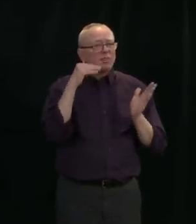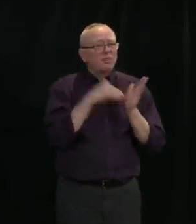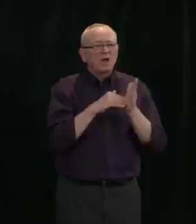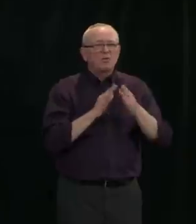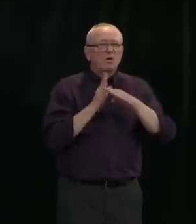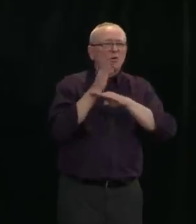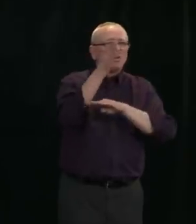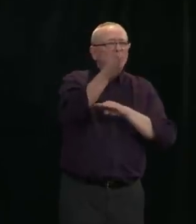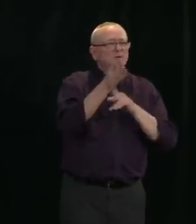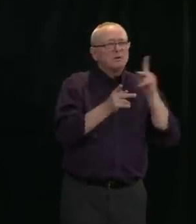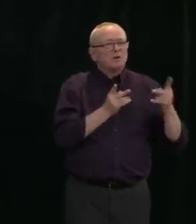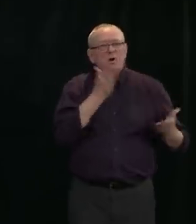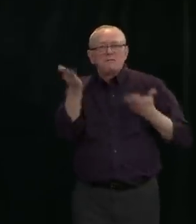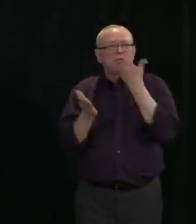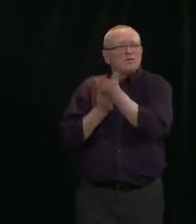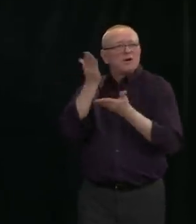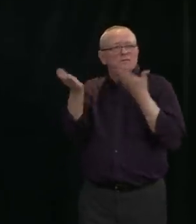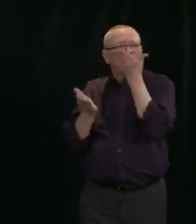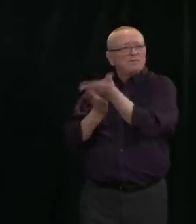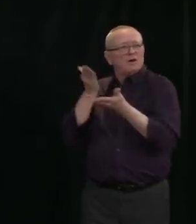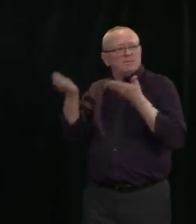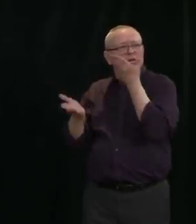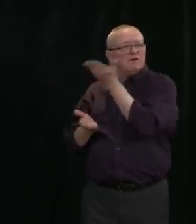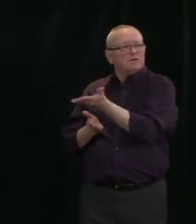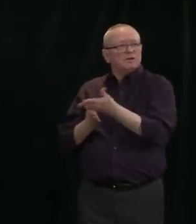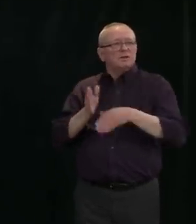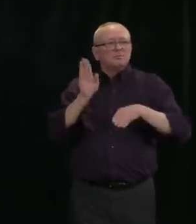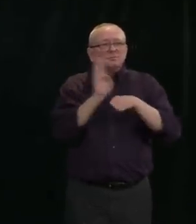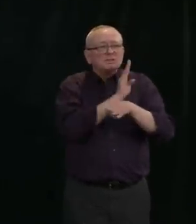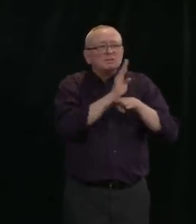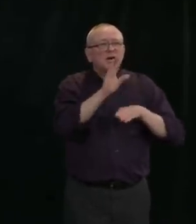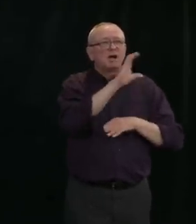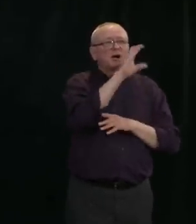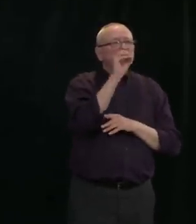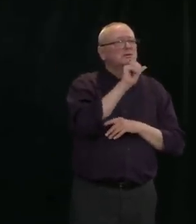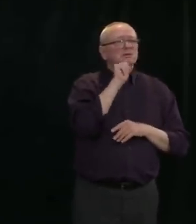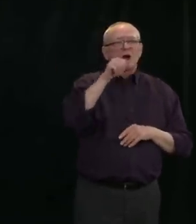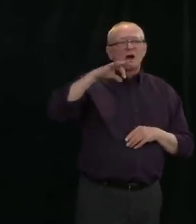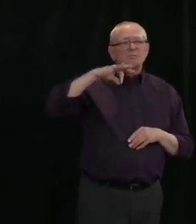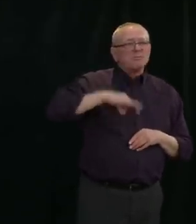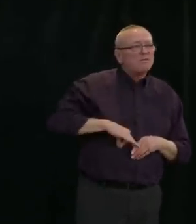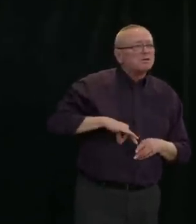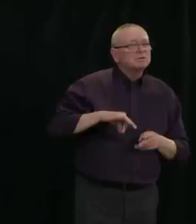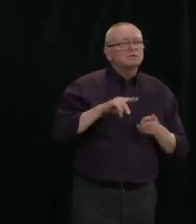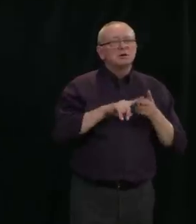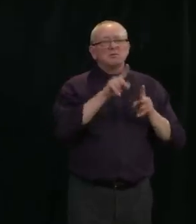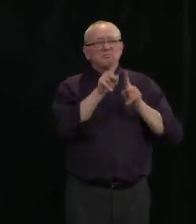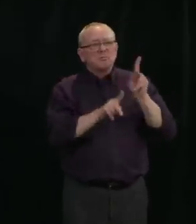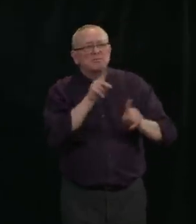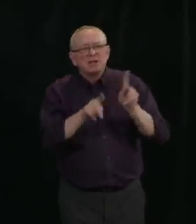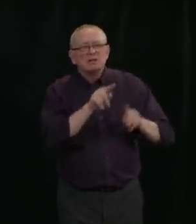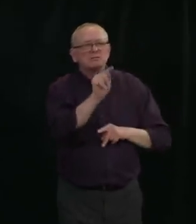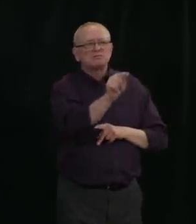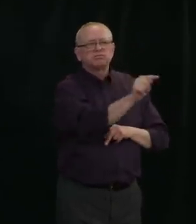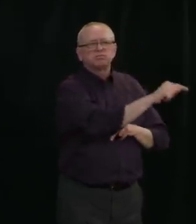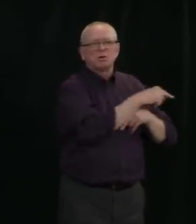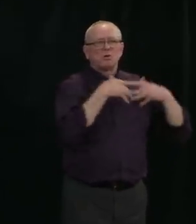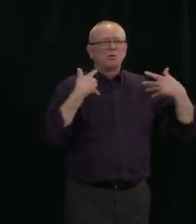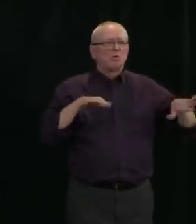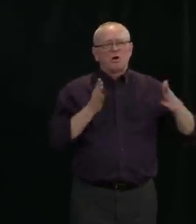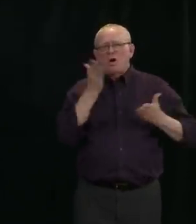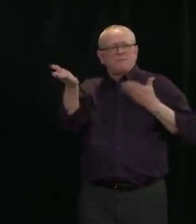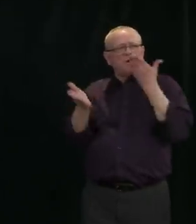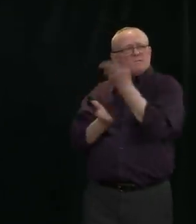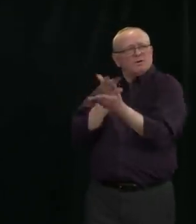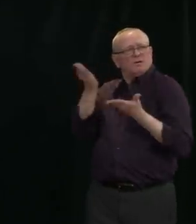-profits and charities, and individuals. Let me cite just a few examples. Atco, the great global company founded and based here